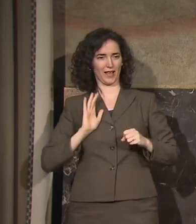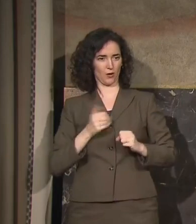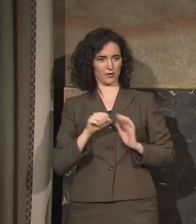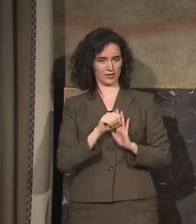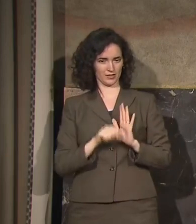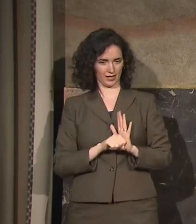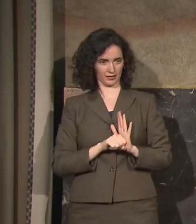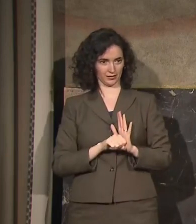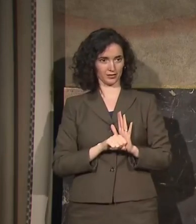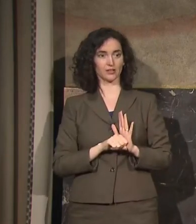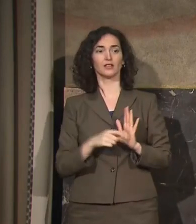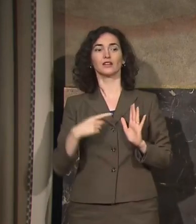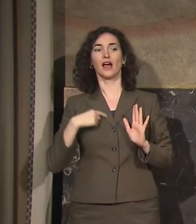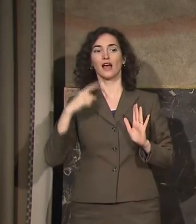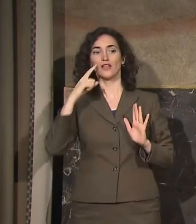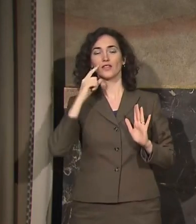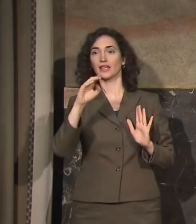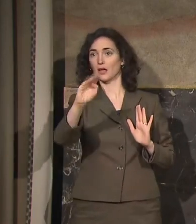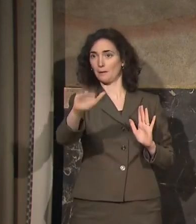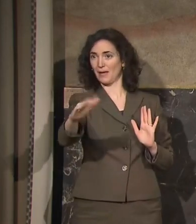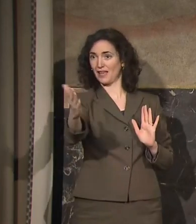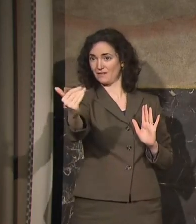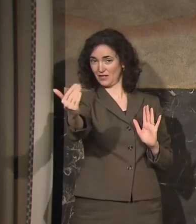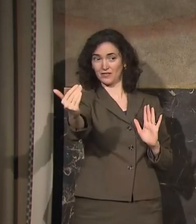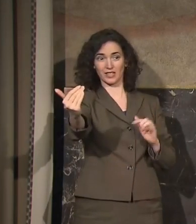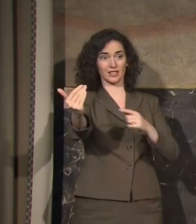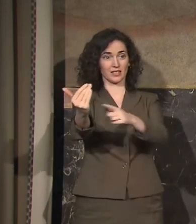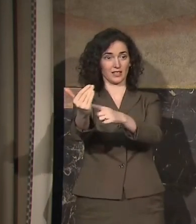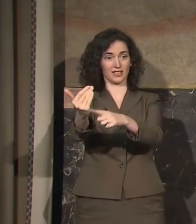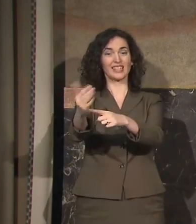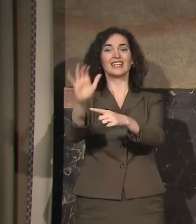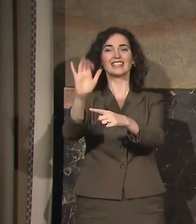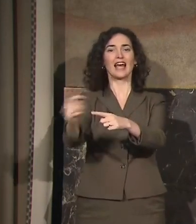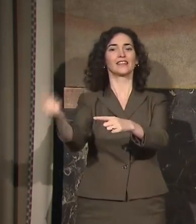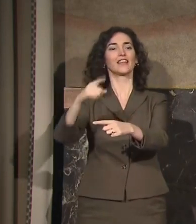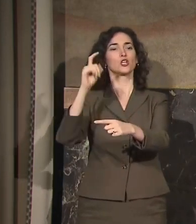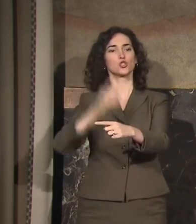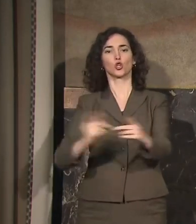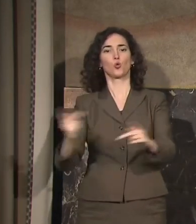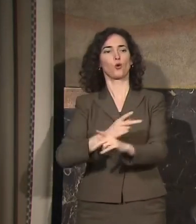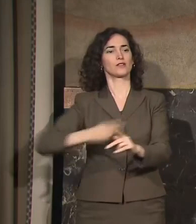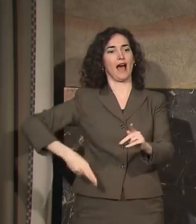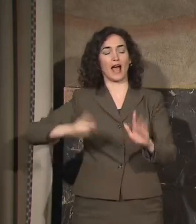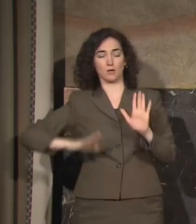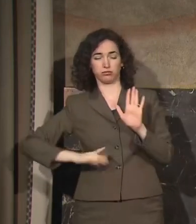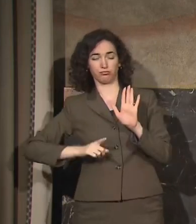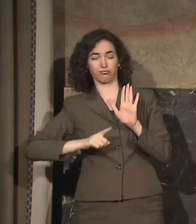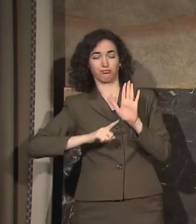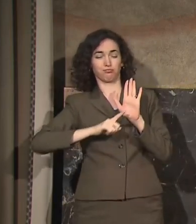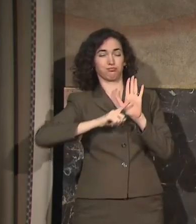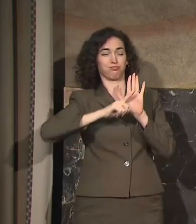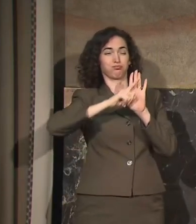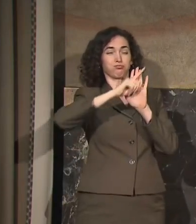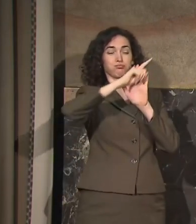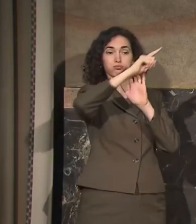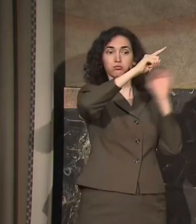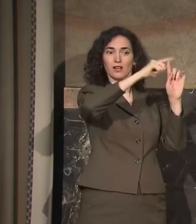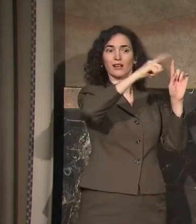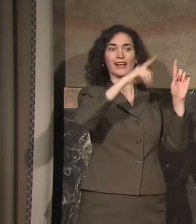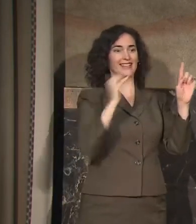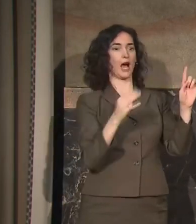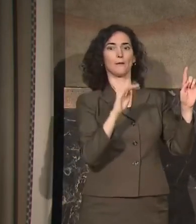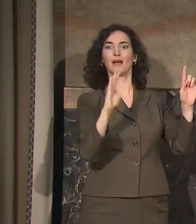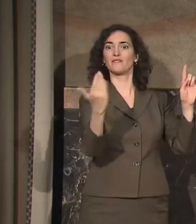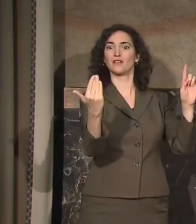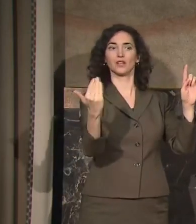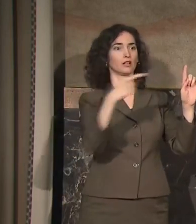think May 15th was about what our original model said would be peak cases. And so it's hard to imagine being here now